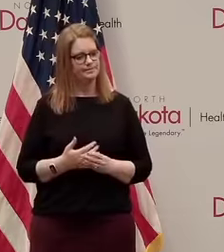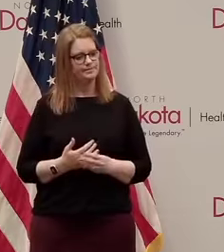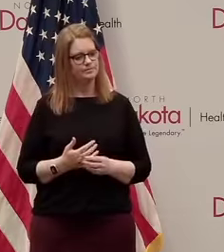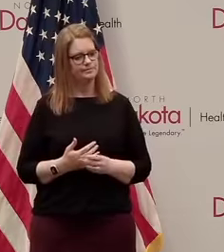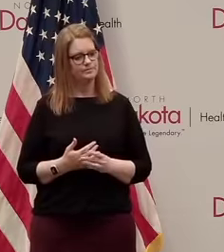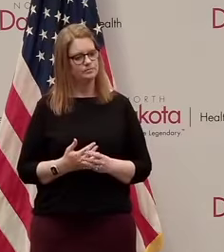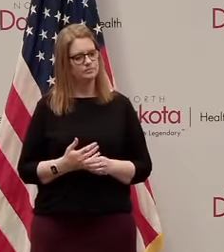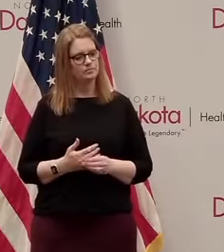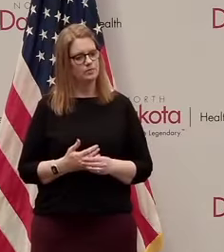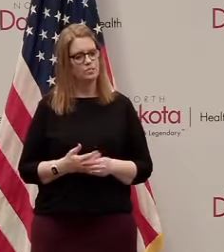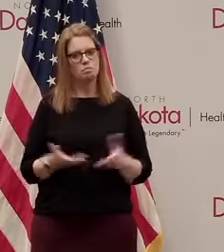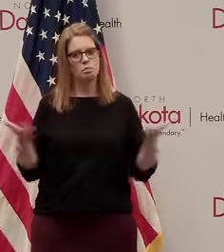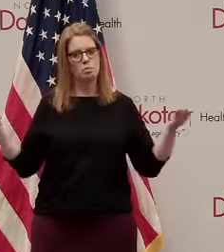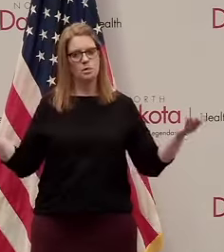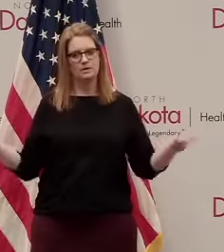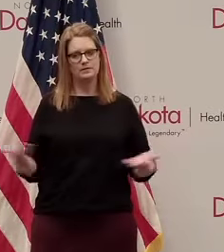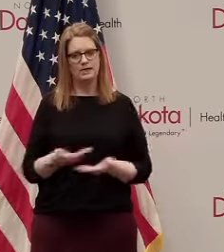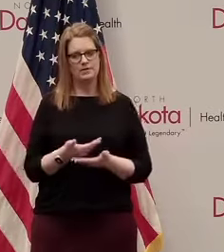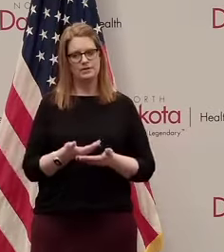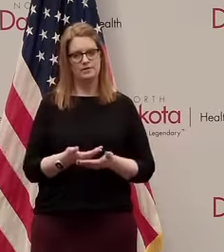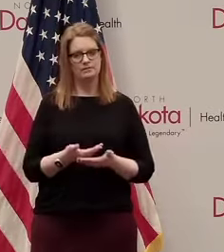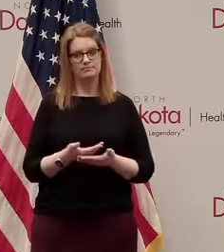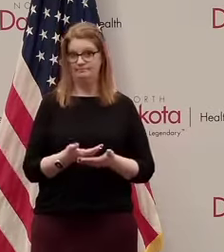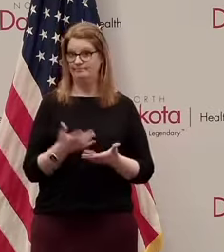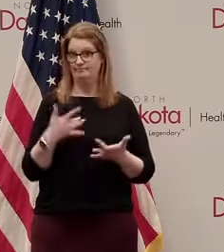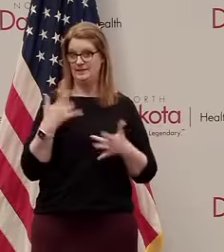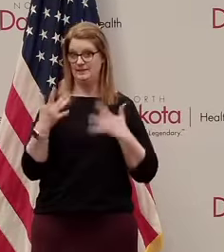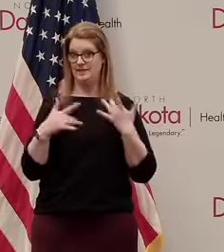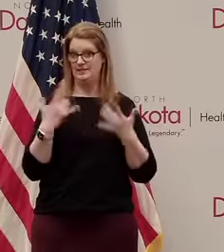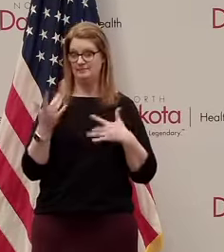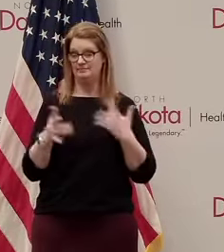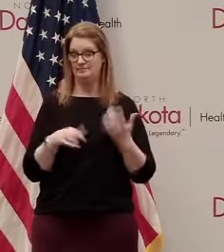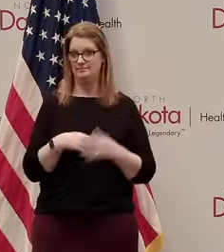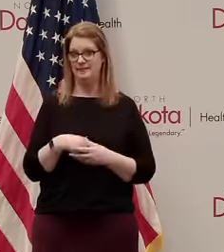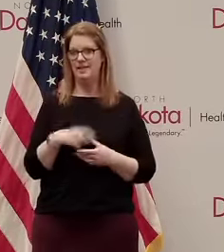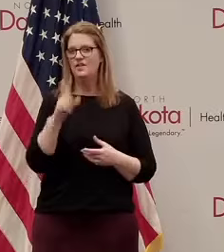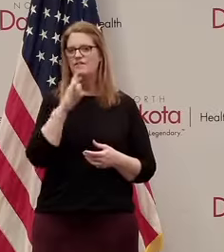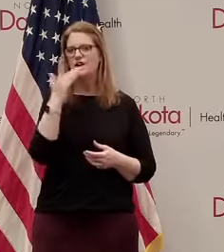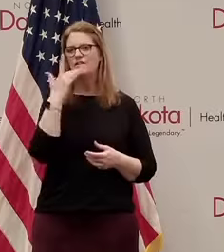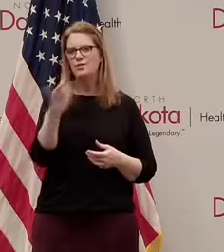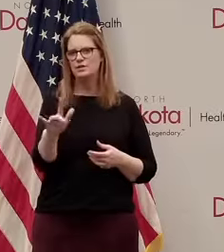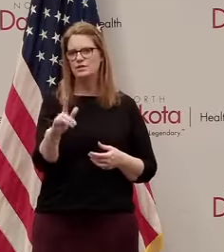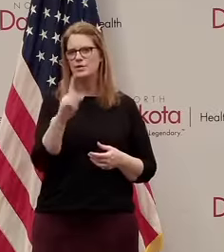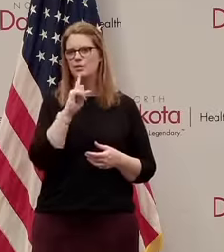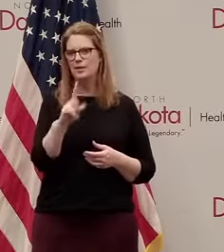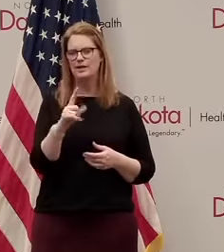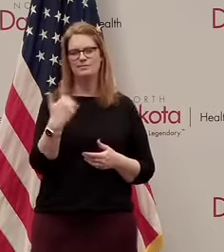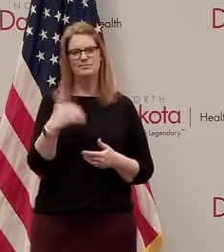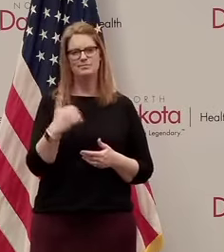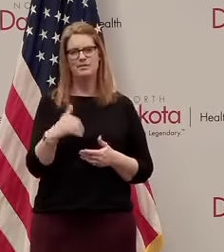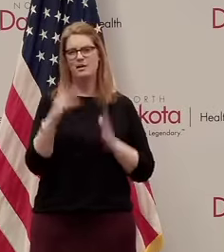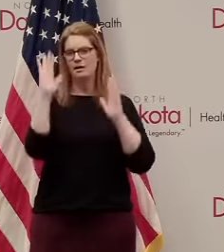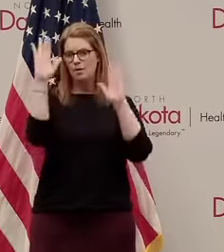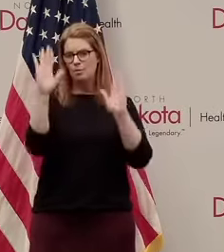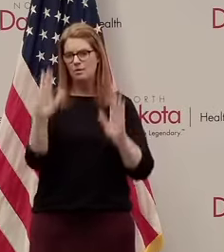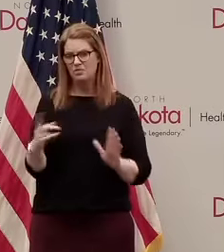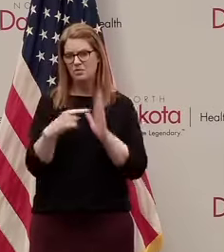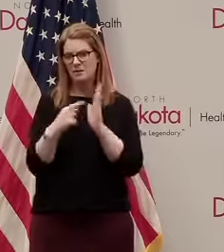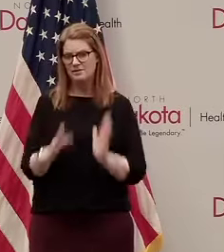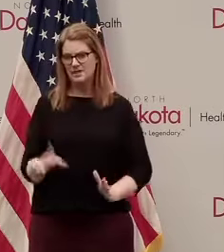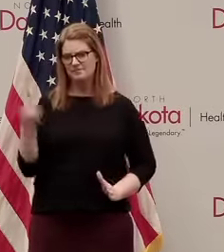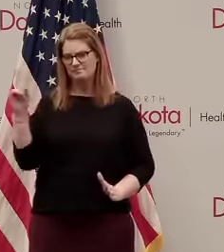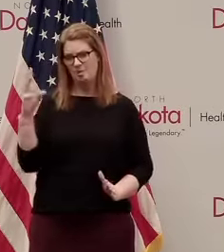an introduction which we're so excited to have here. We were very fortunate to have such a great CODEL working for us in Washington DC